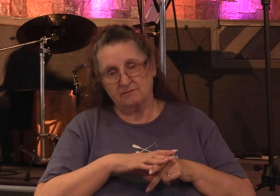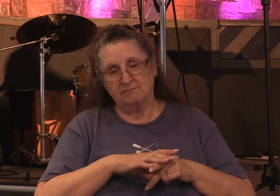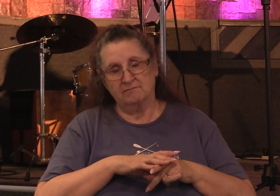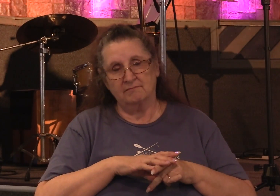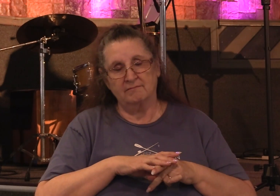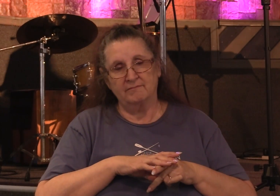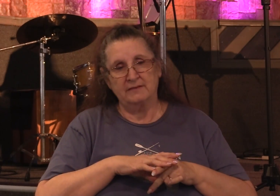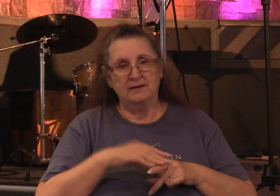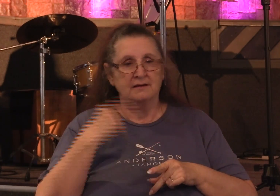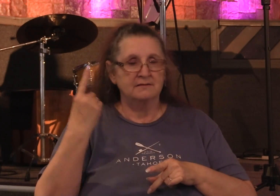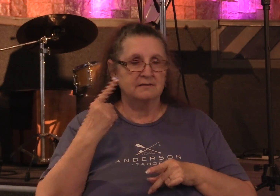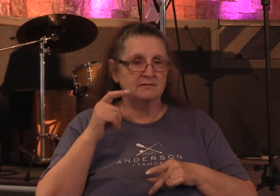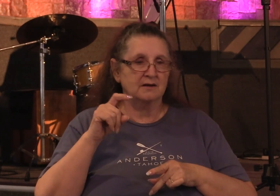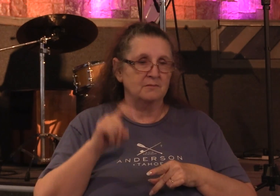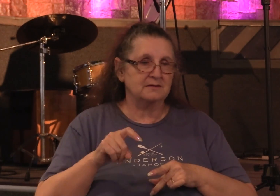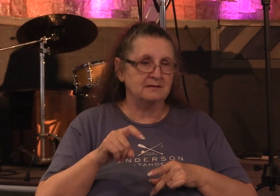Sometimes someone may need encouragement.